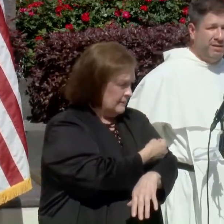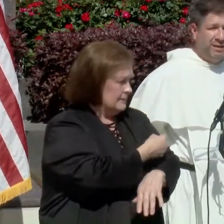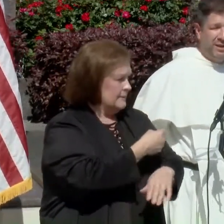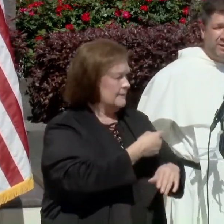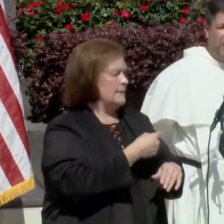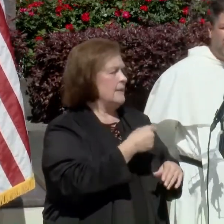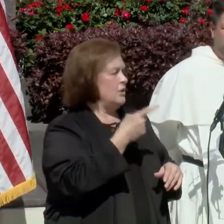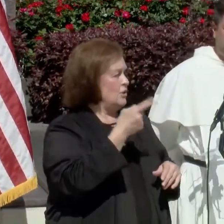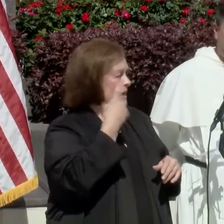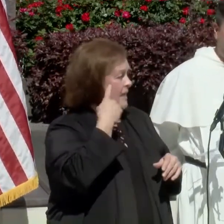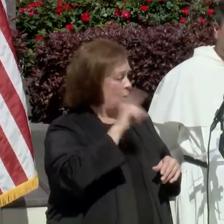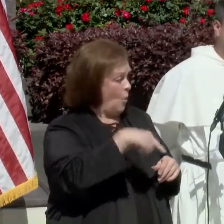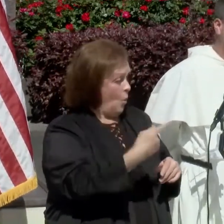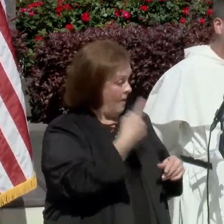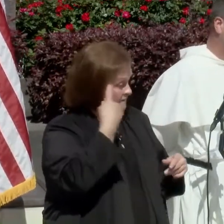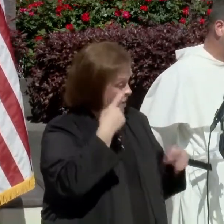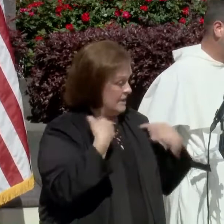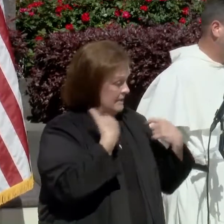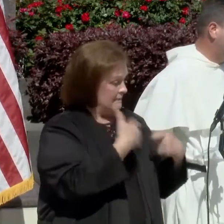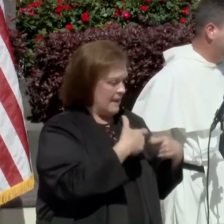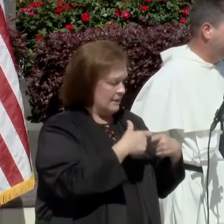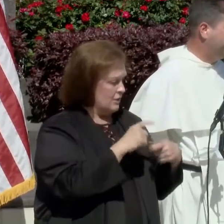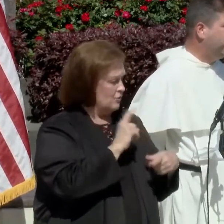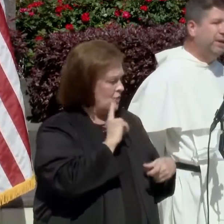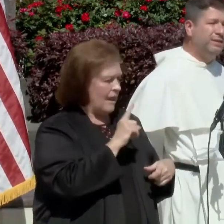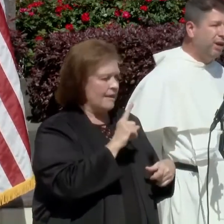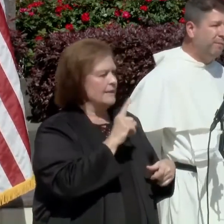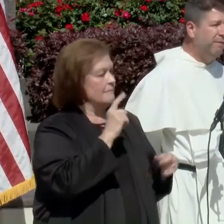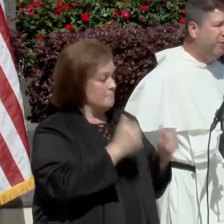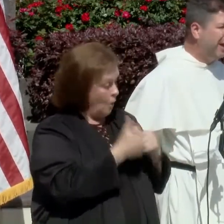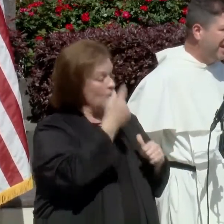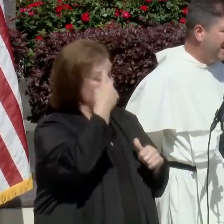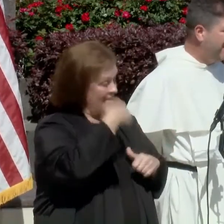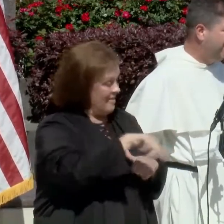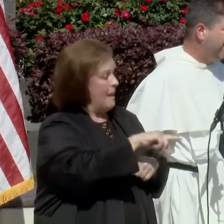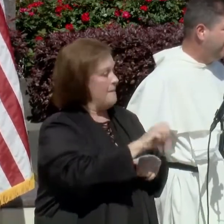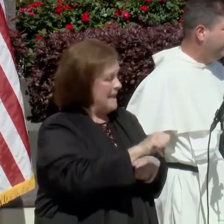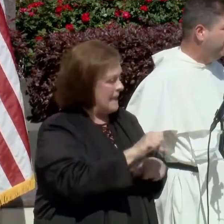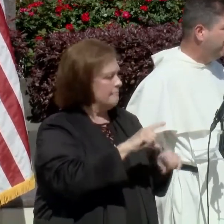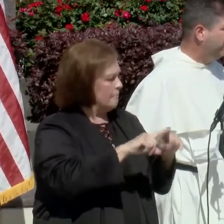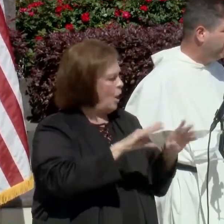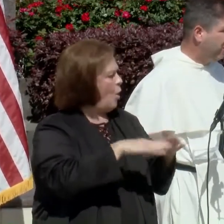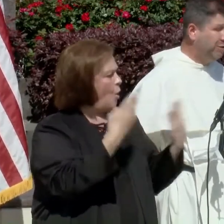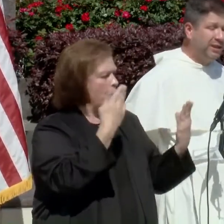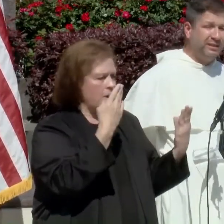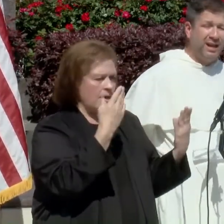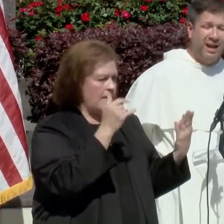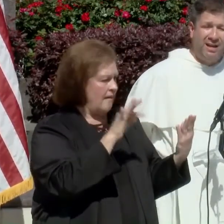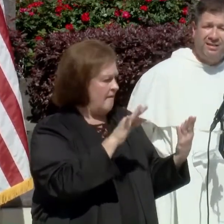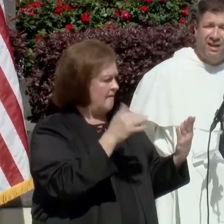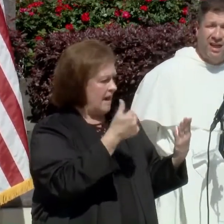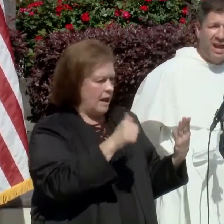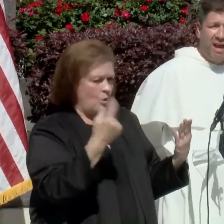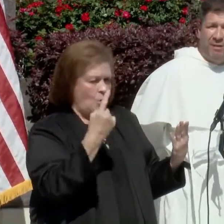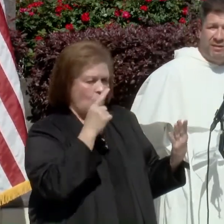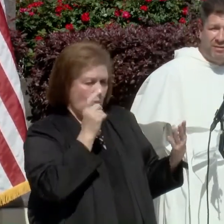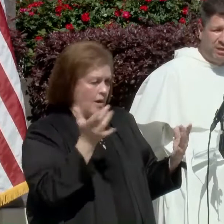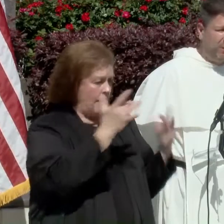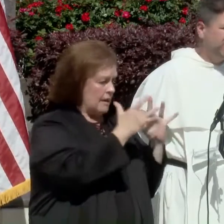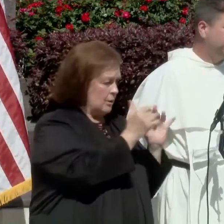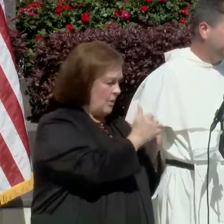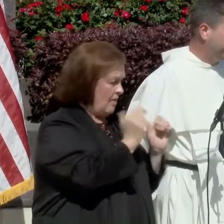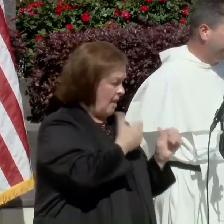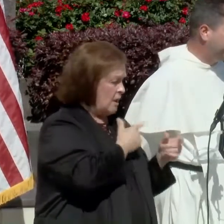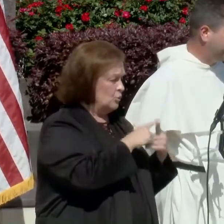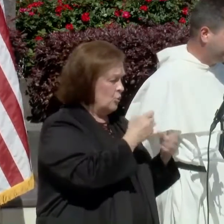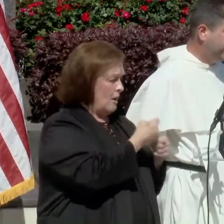you may think that it's only for Hispanics. It's intended mostly for them, but it's open for anybody who will contact us and make the